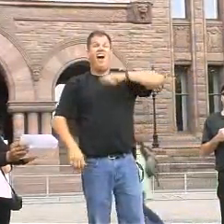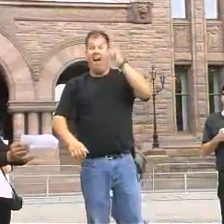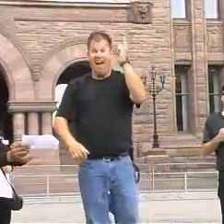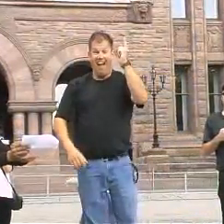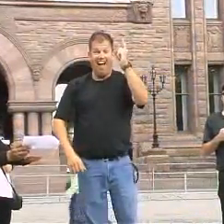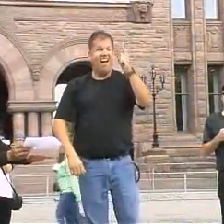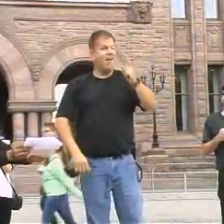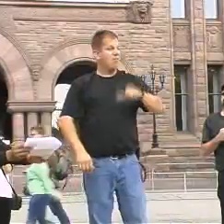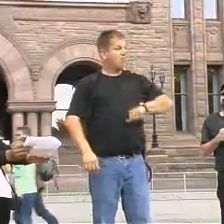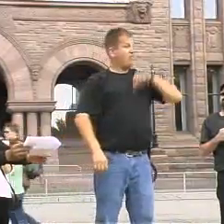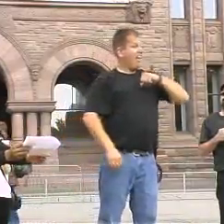That's great to know.